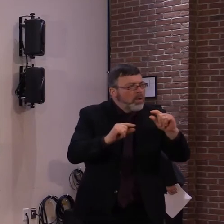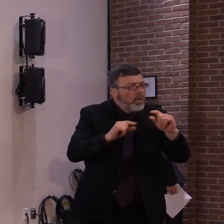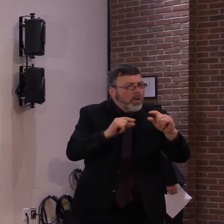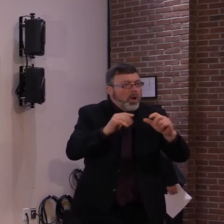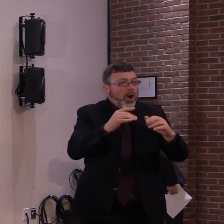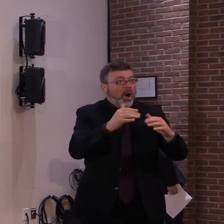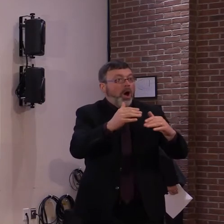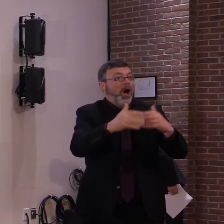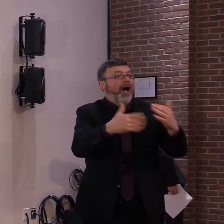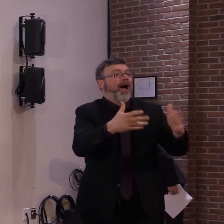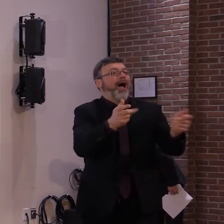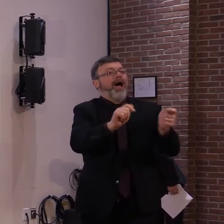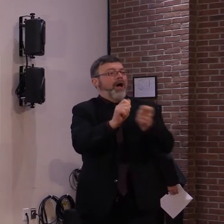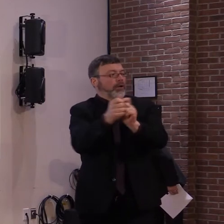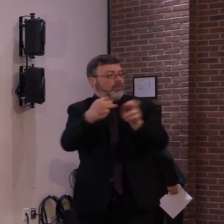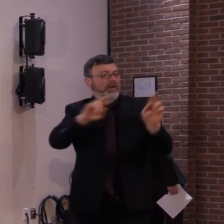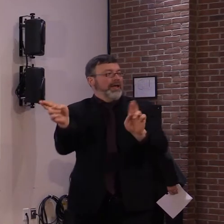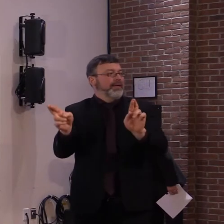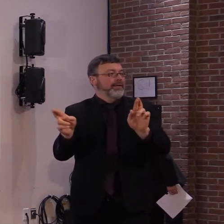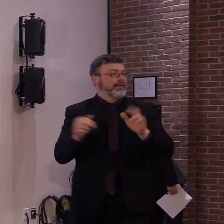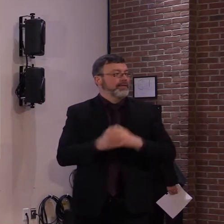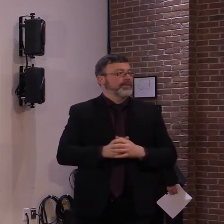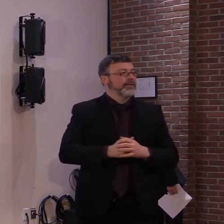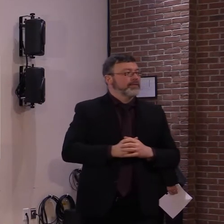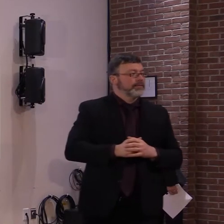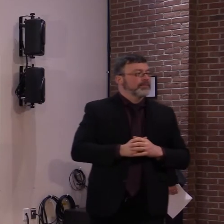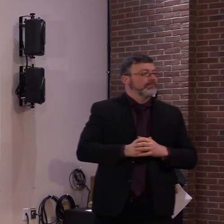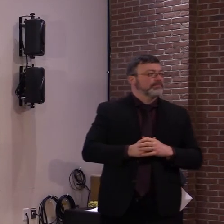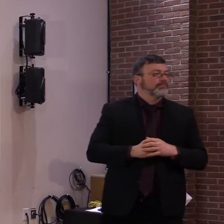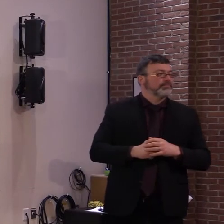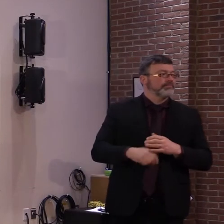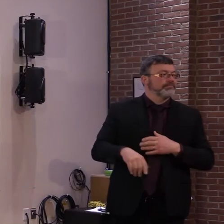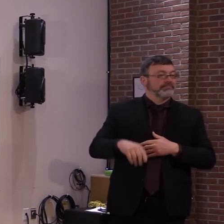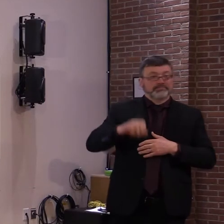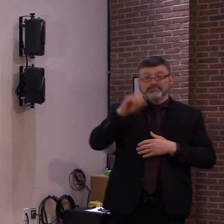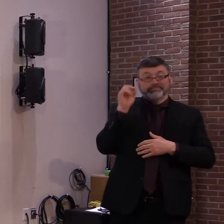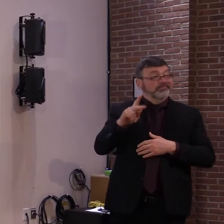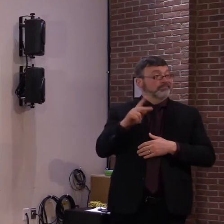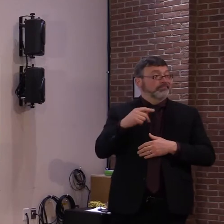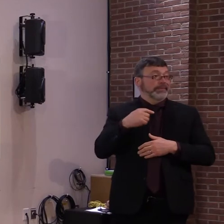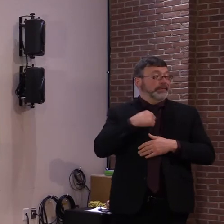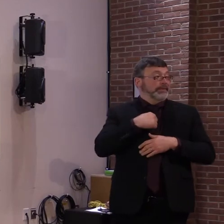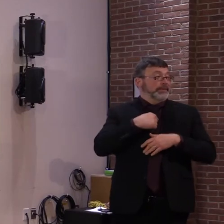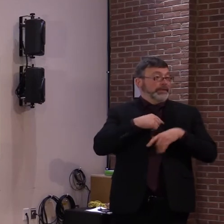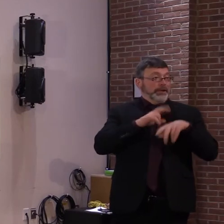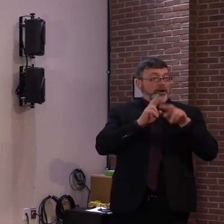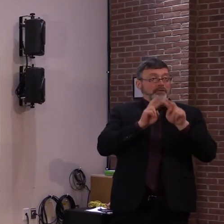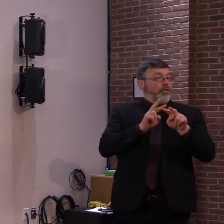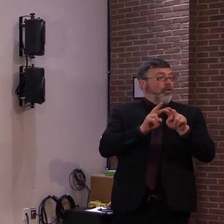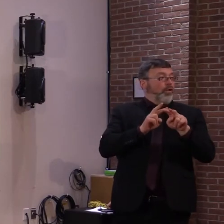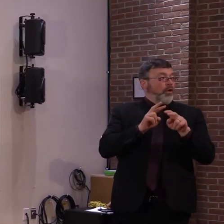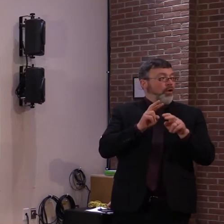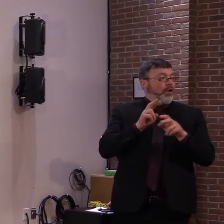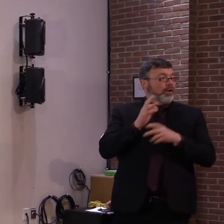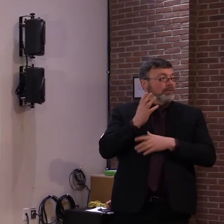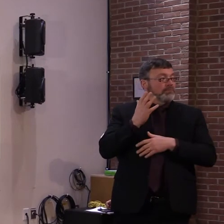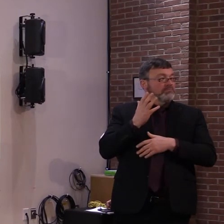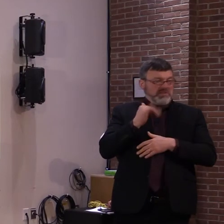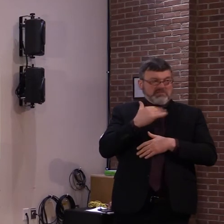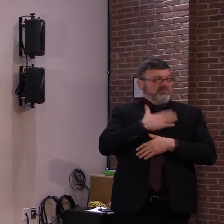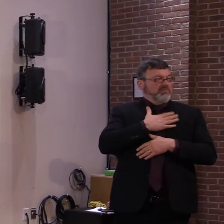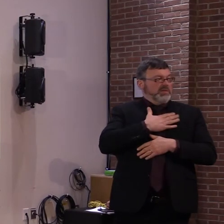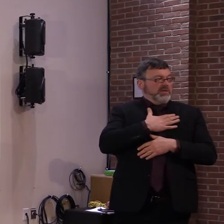Okay. Thank you. We'll be, we'll be watching for that. I suppose, um, we have at one school, it's five to eight with two different sets of